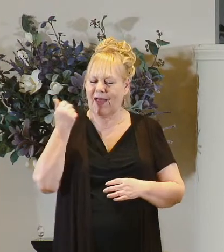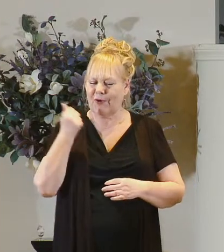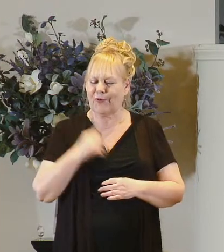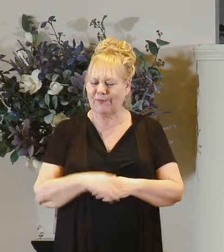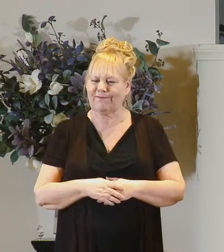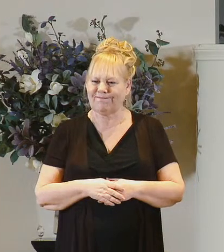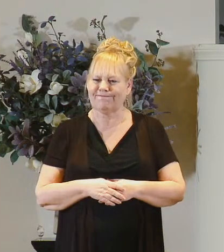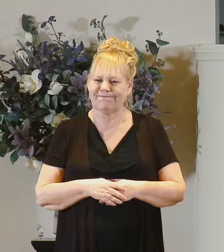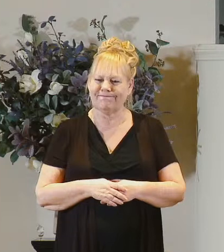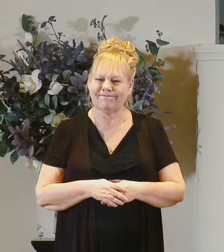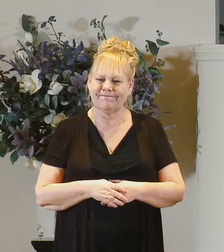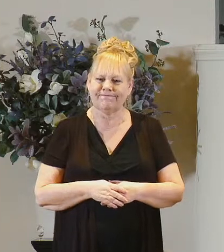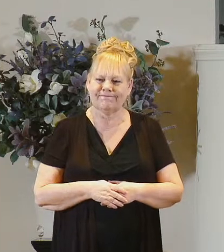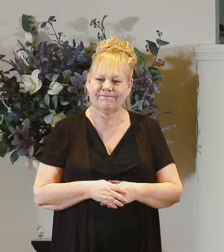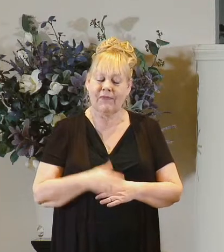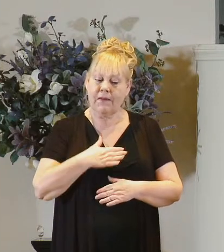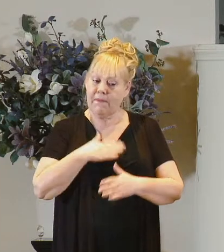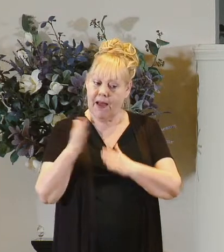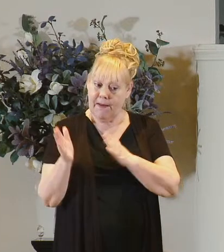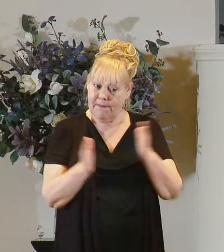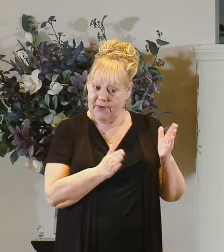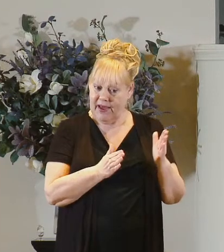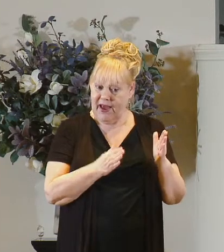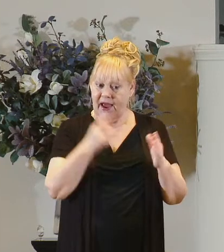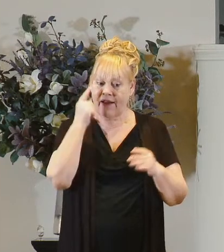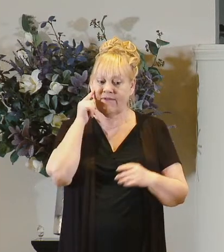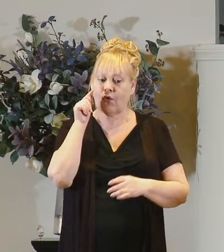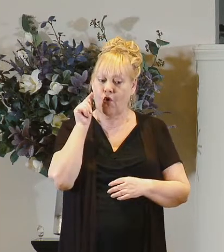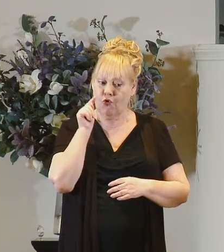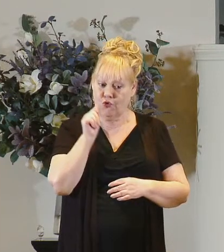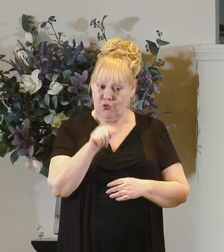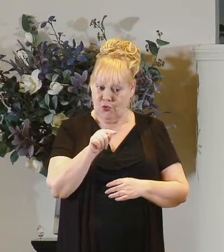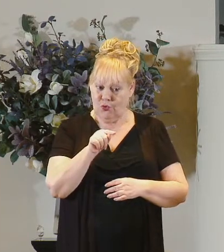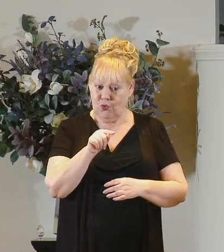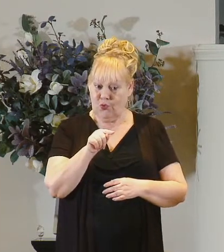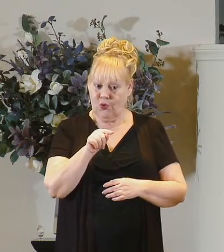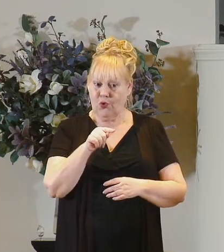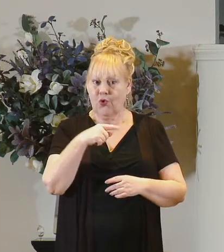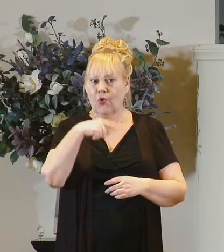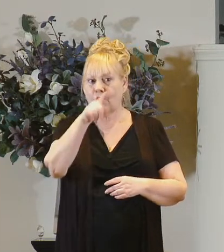and my plan is for you to go and tell